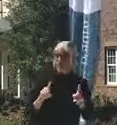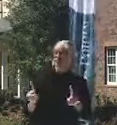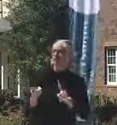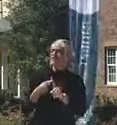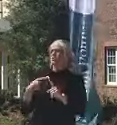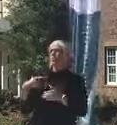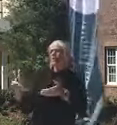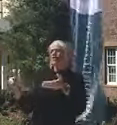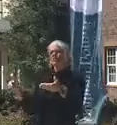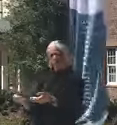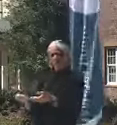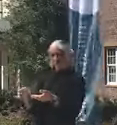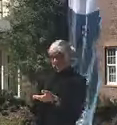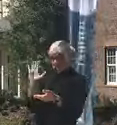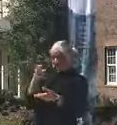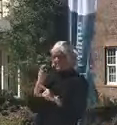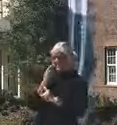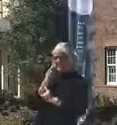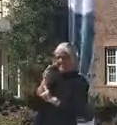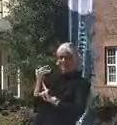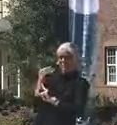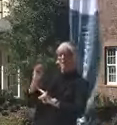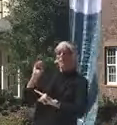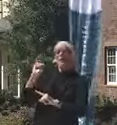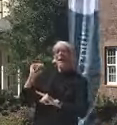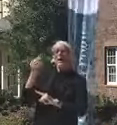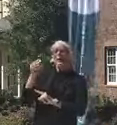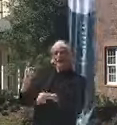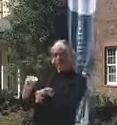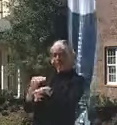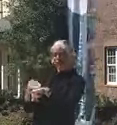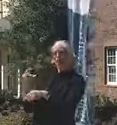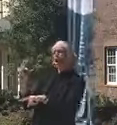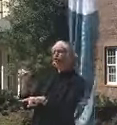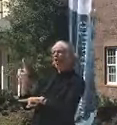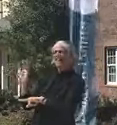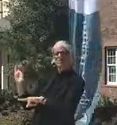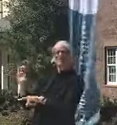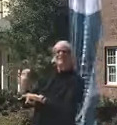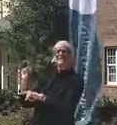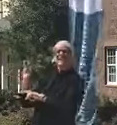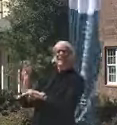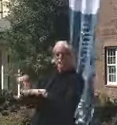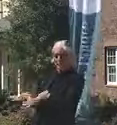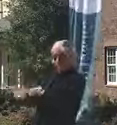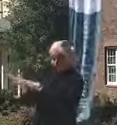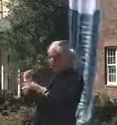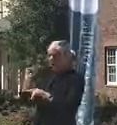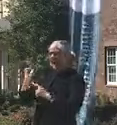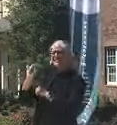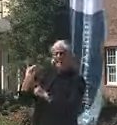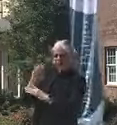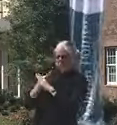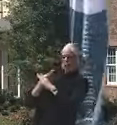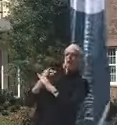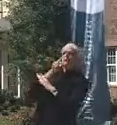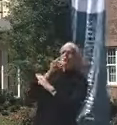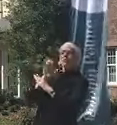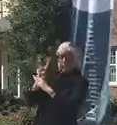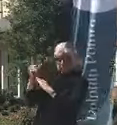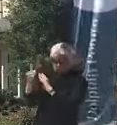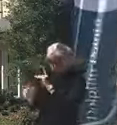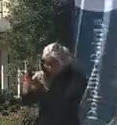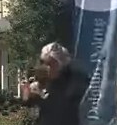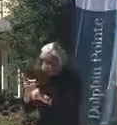days ago down in Miami at Hard Rock Stadium antibody testing. This is the testing to determine whether you have